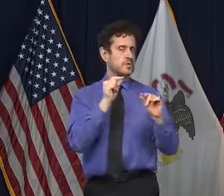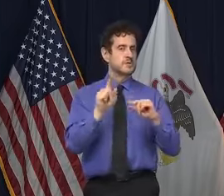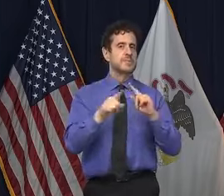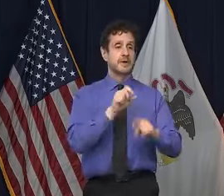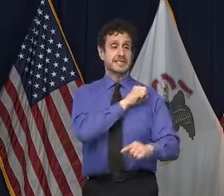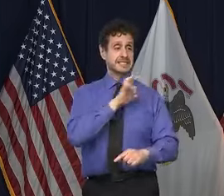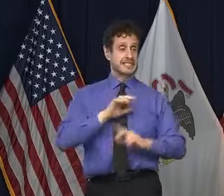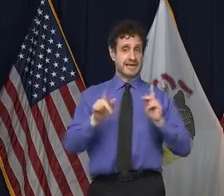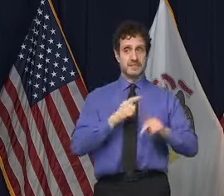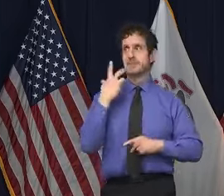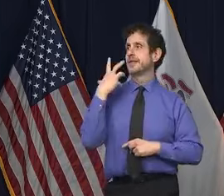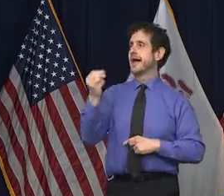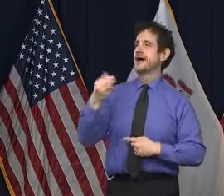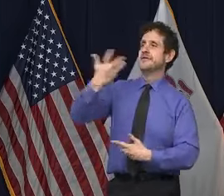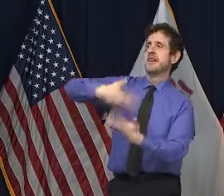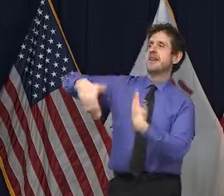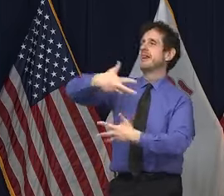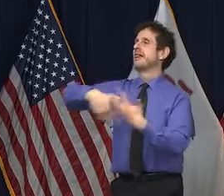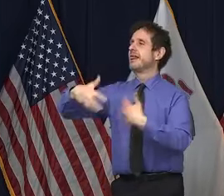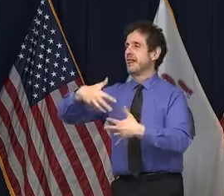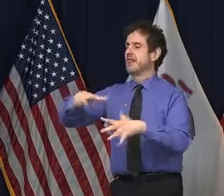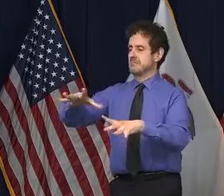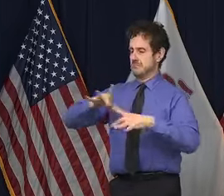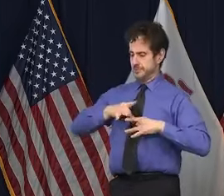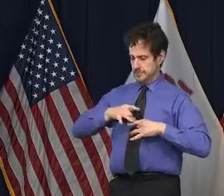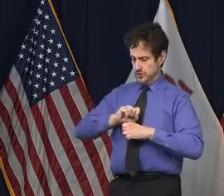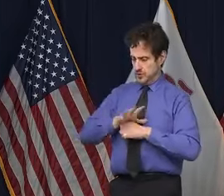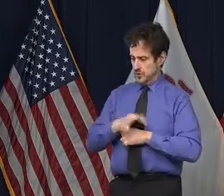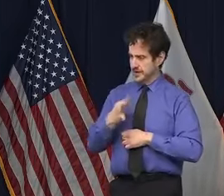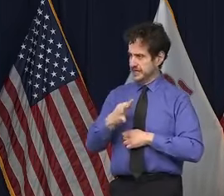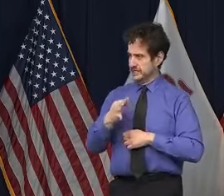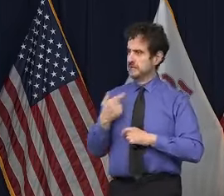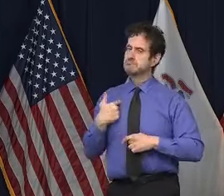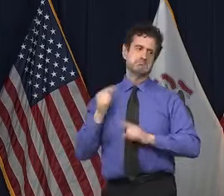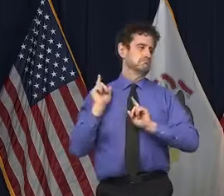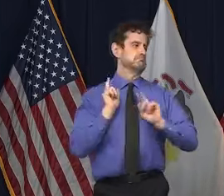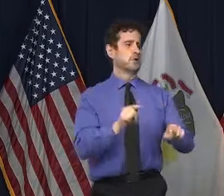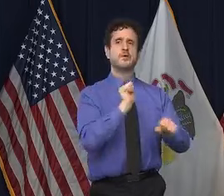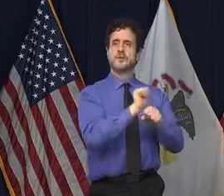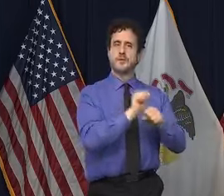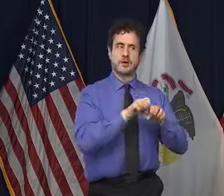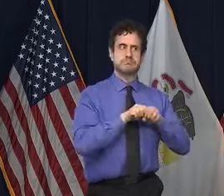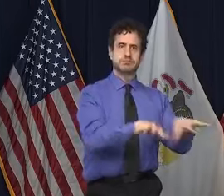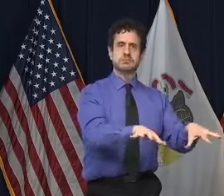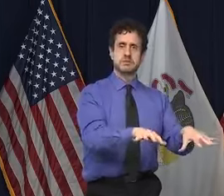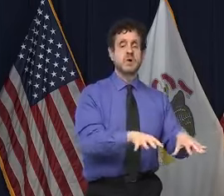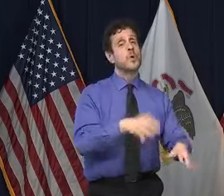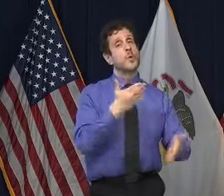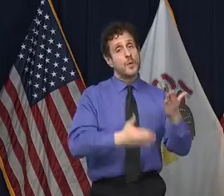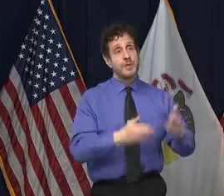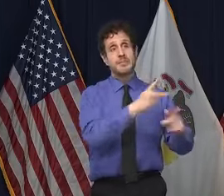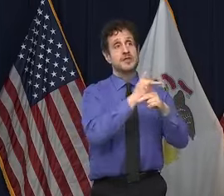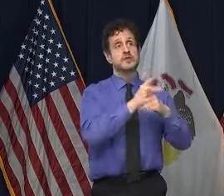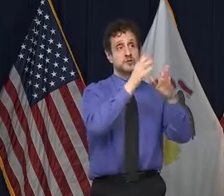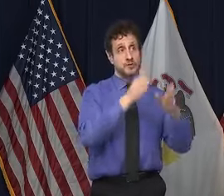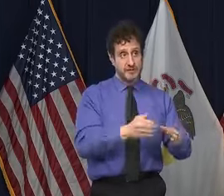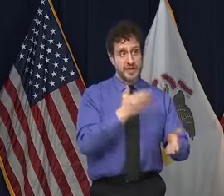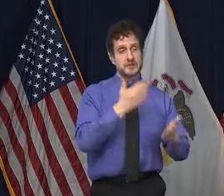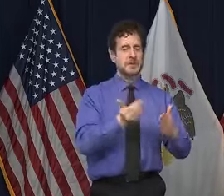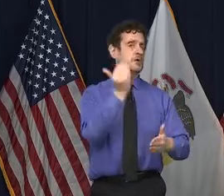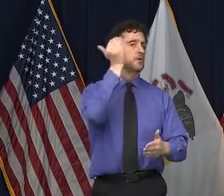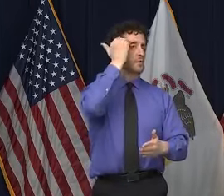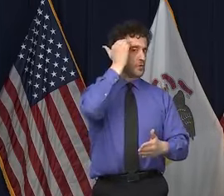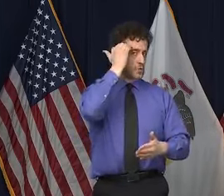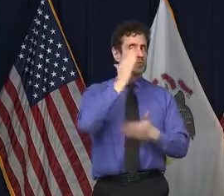staff people and whether they handled this properly or whether there was anybody in a supervisory position who may have known